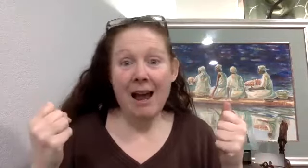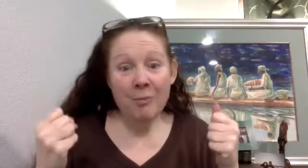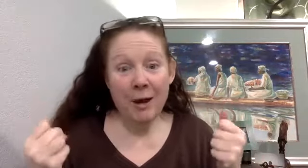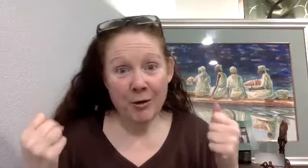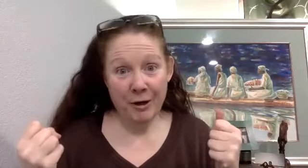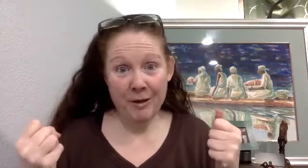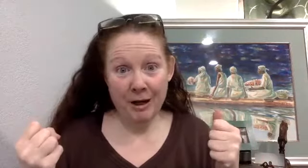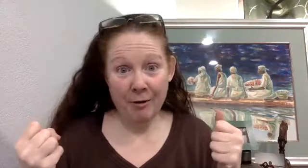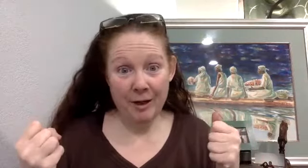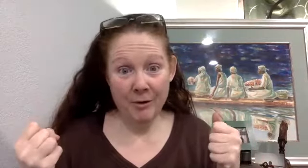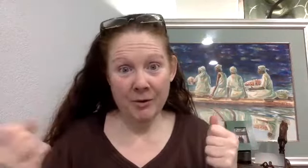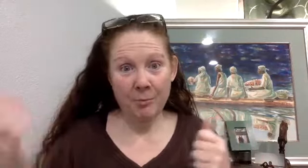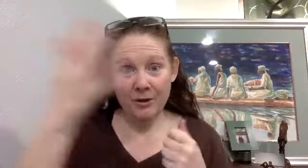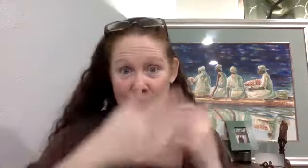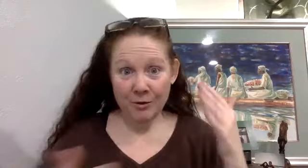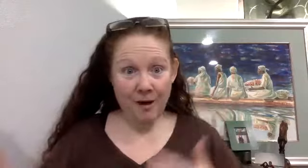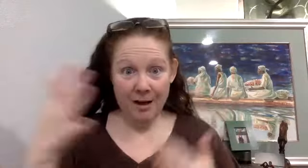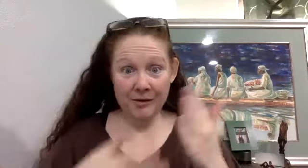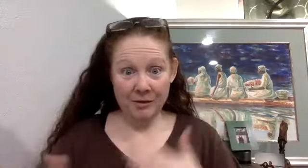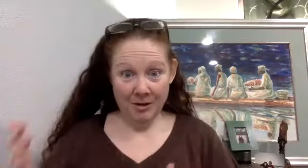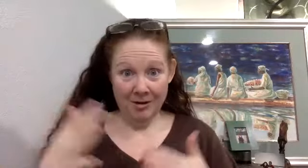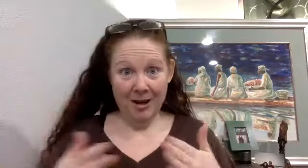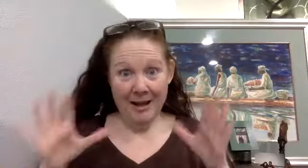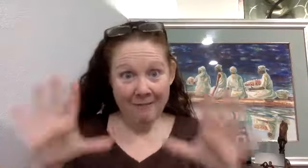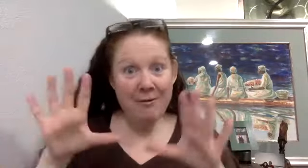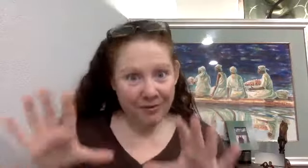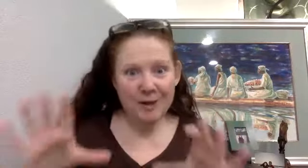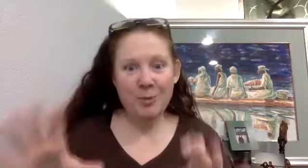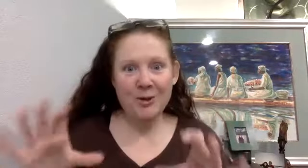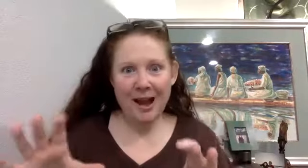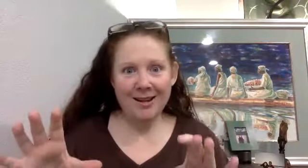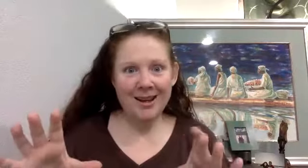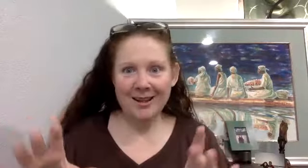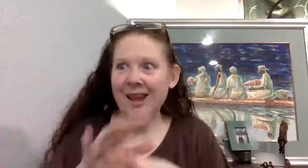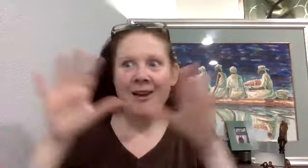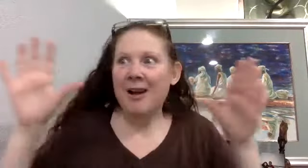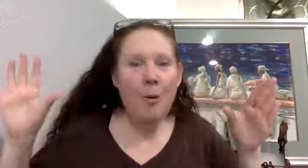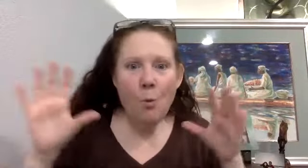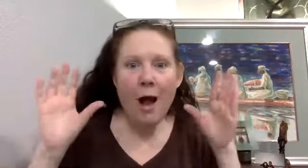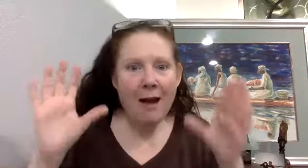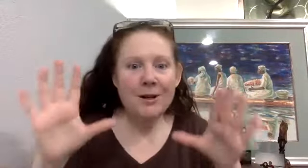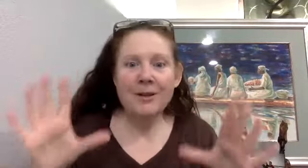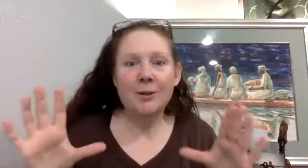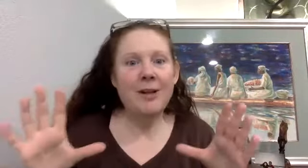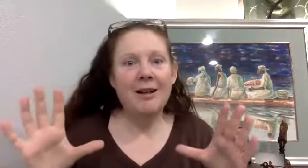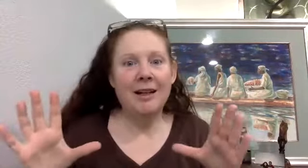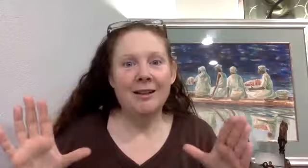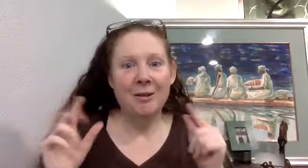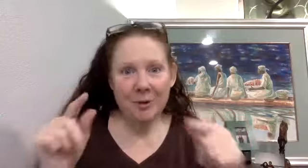have a better theory than everyone else because it unifies. Okay. And I've had first person access every single day with